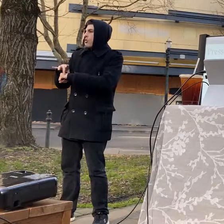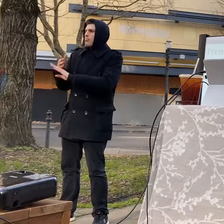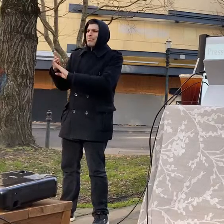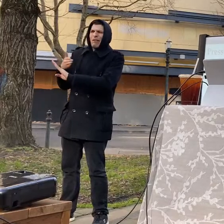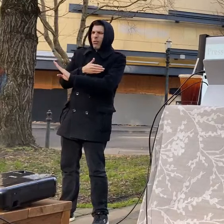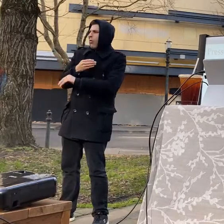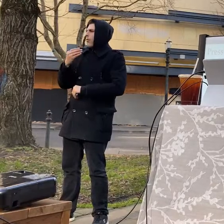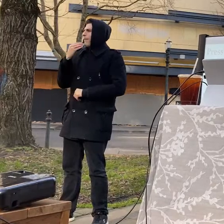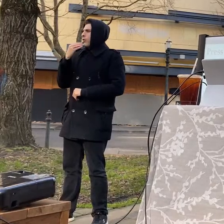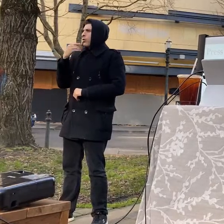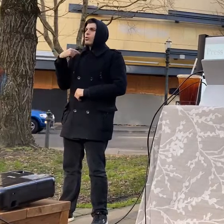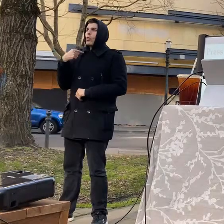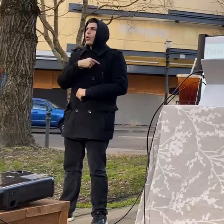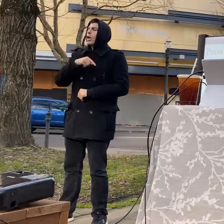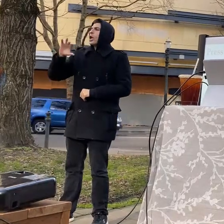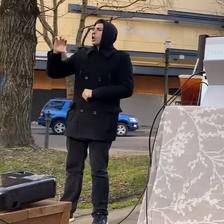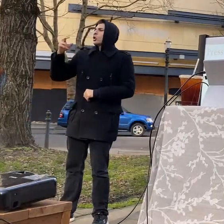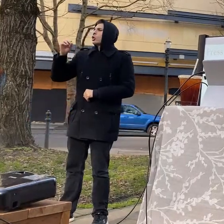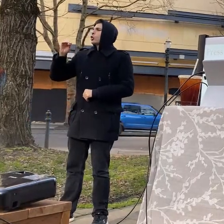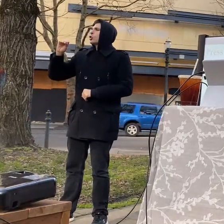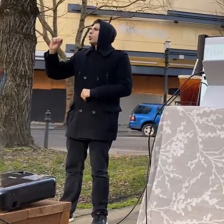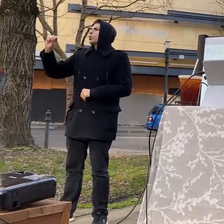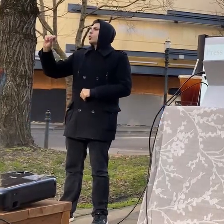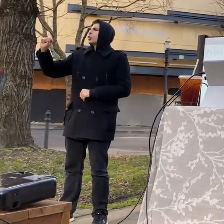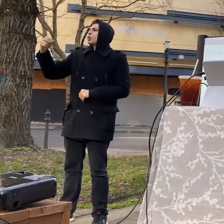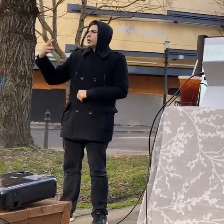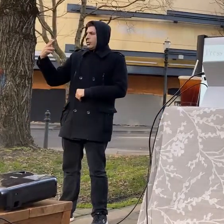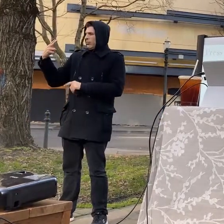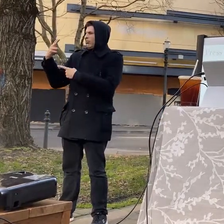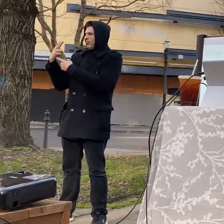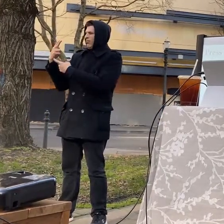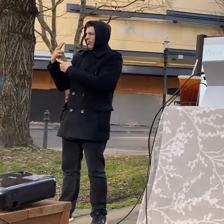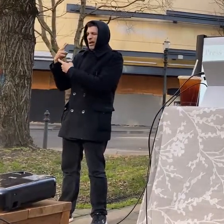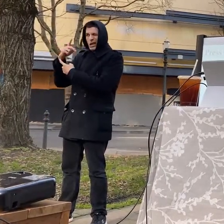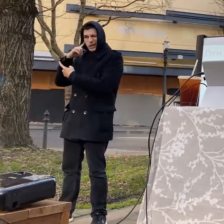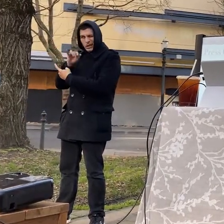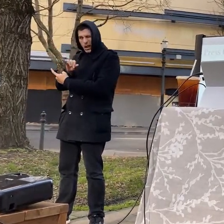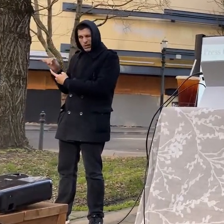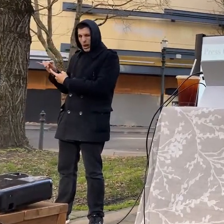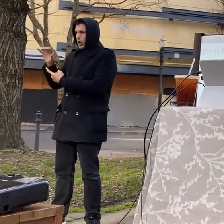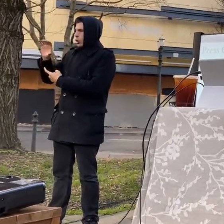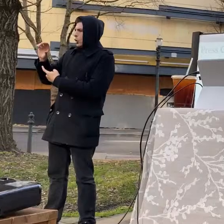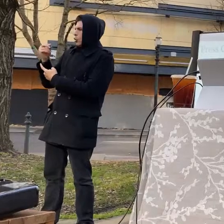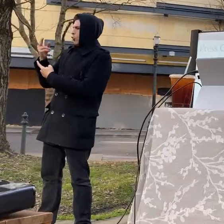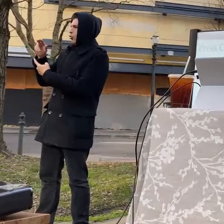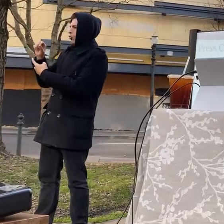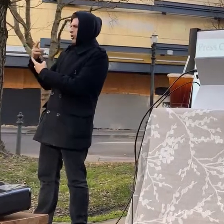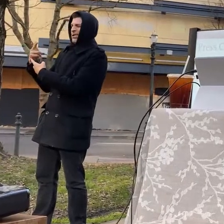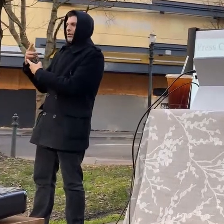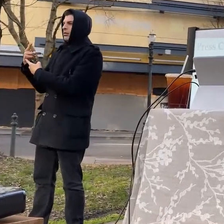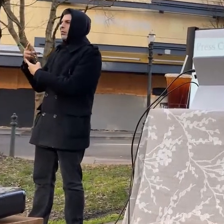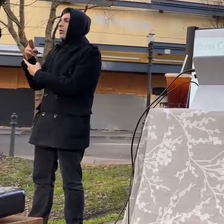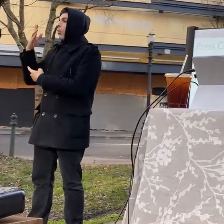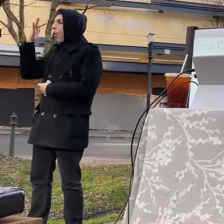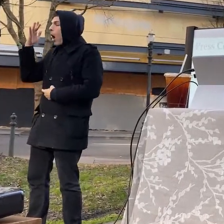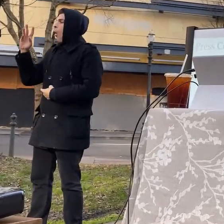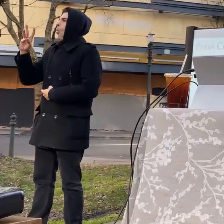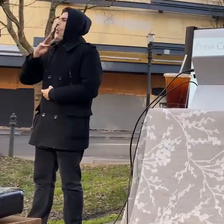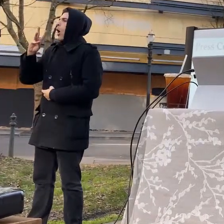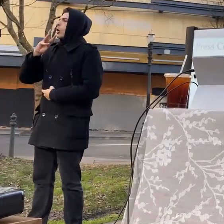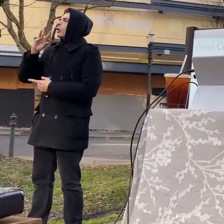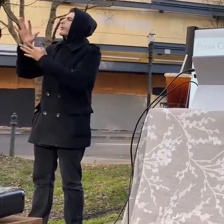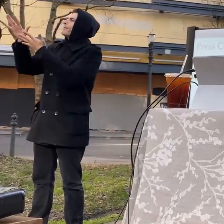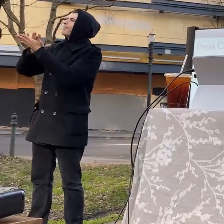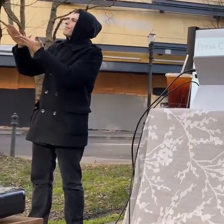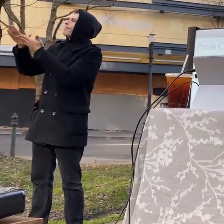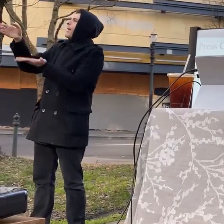reservation when they split the internet out of celeste um i was raised there grew up knowing some chinook words because it was a